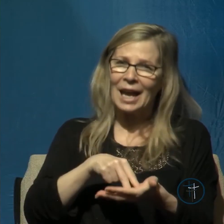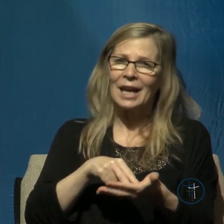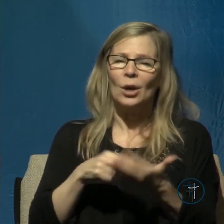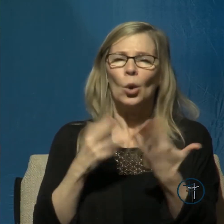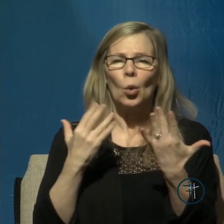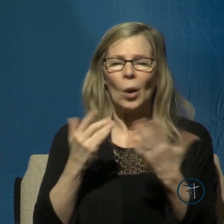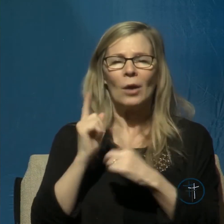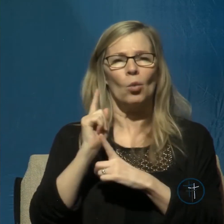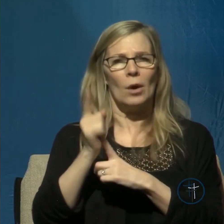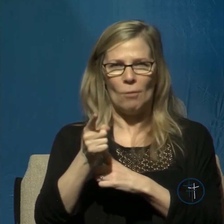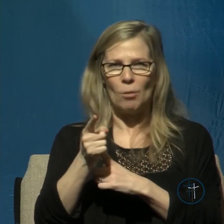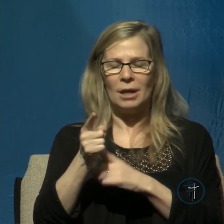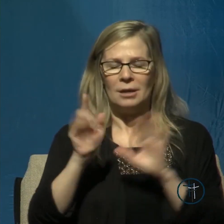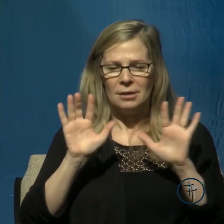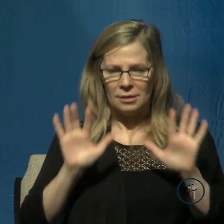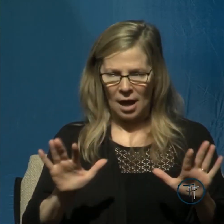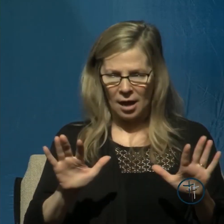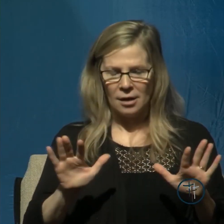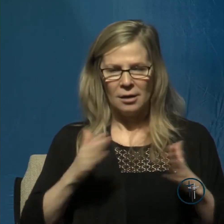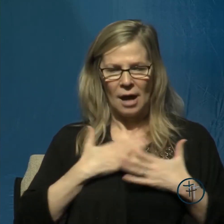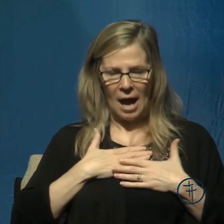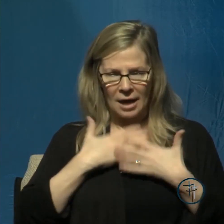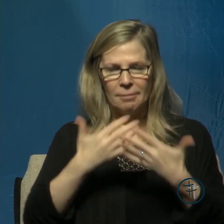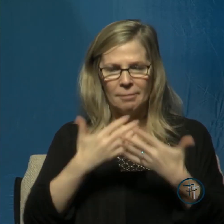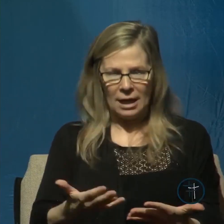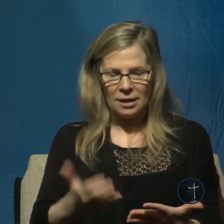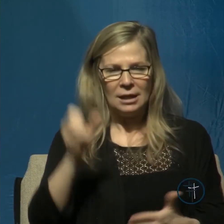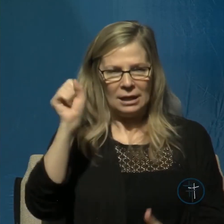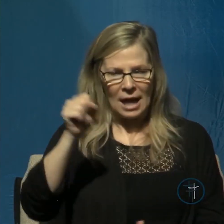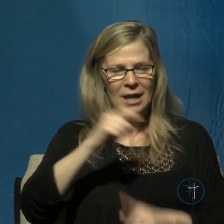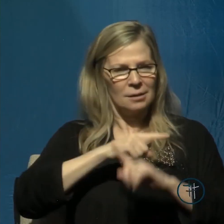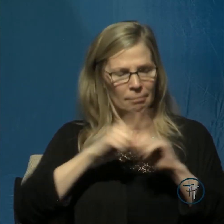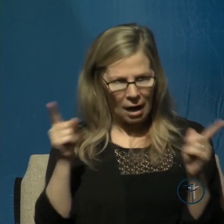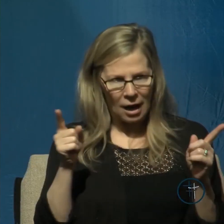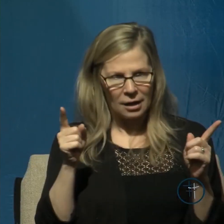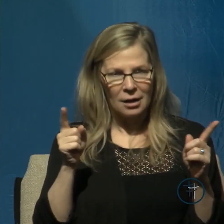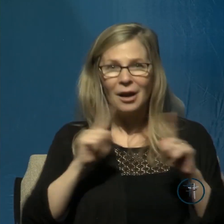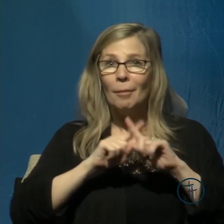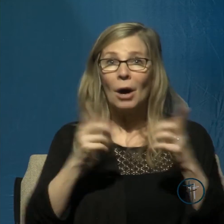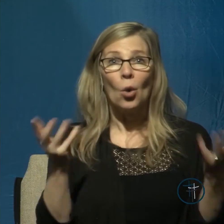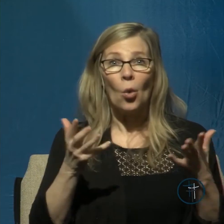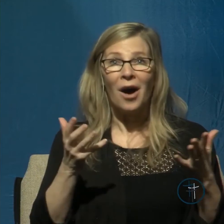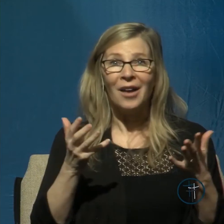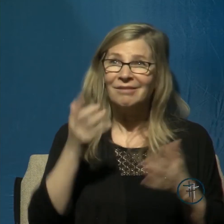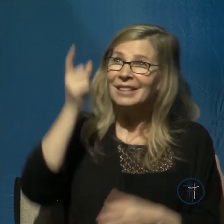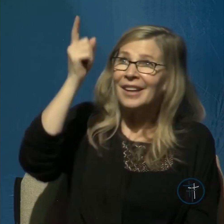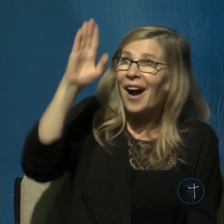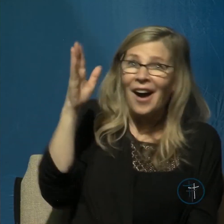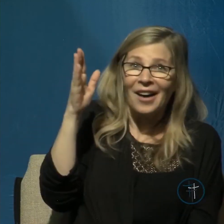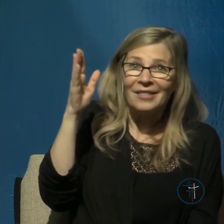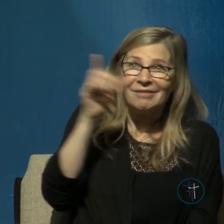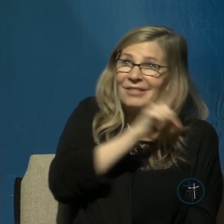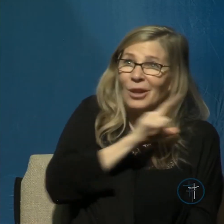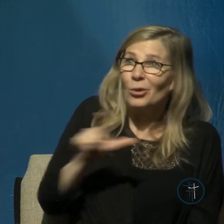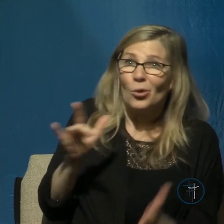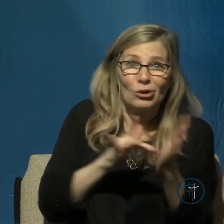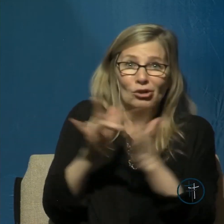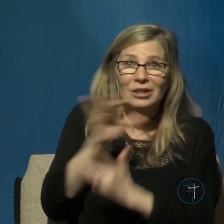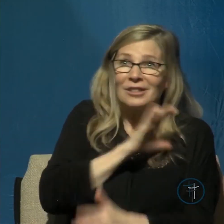and say I admit it all but but what but God but the Lord Jesus Christ but what